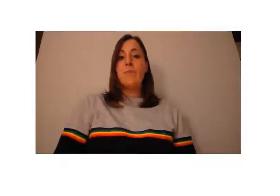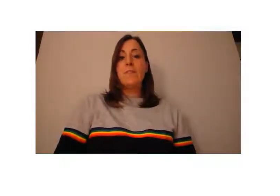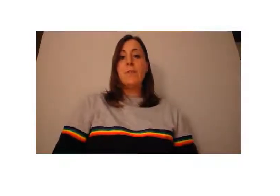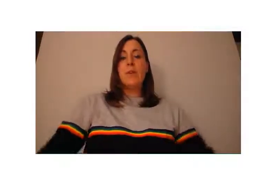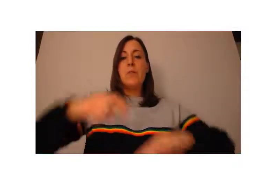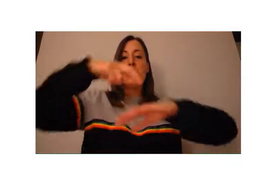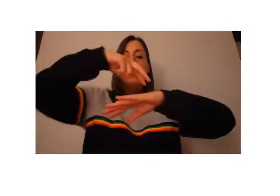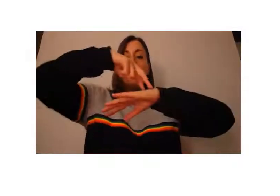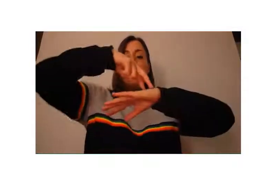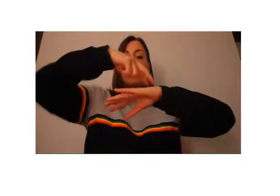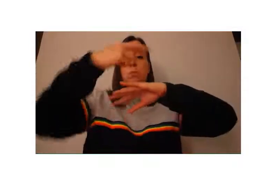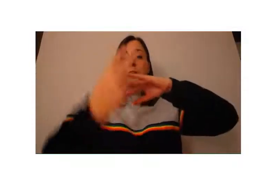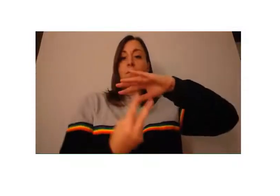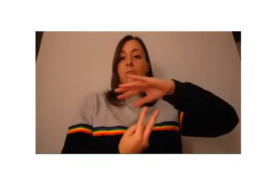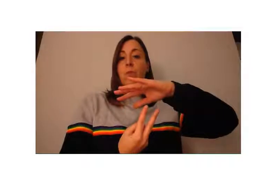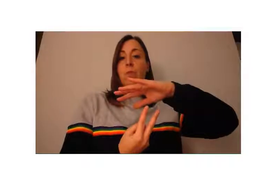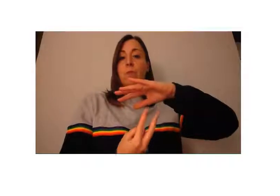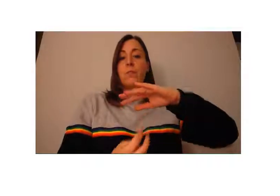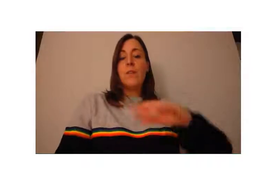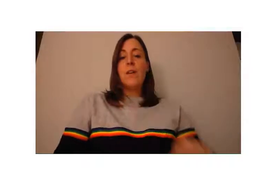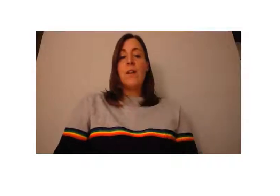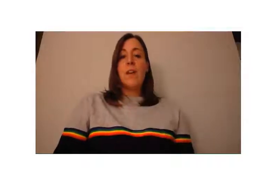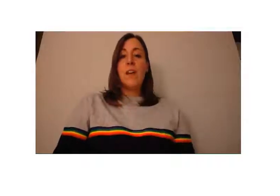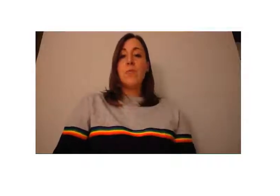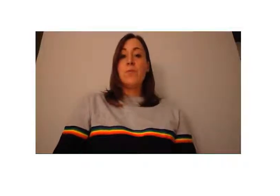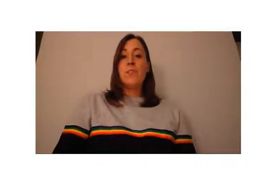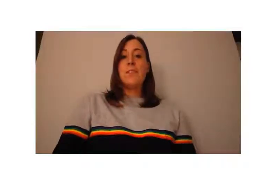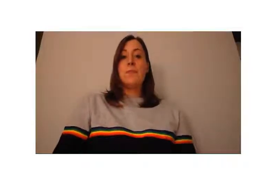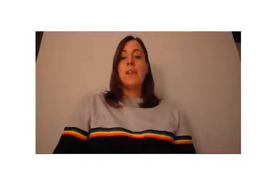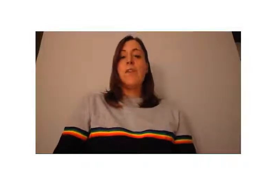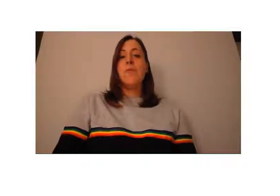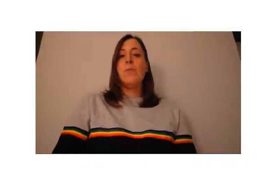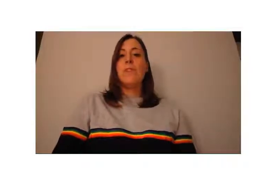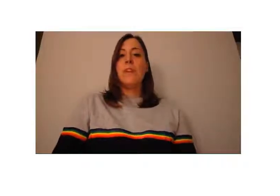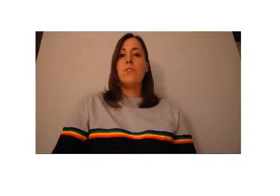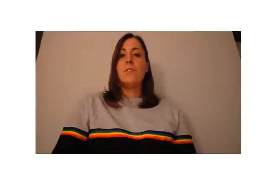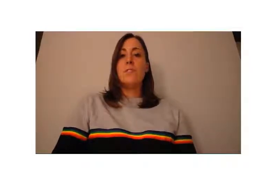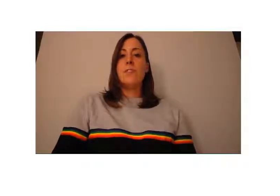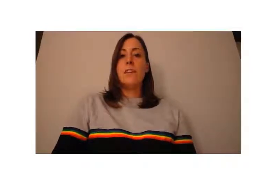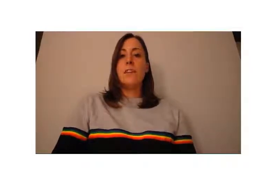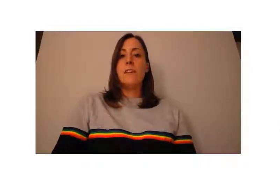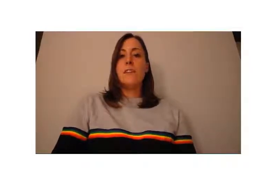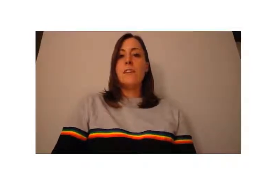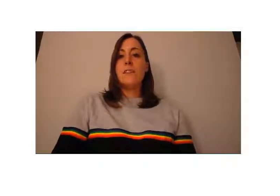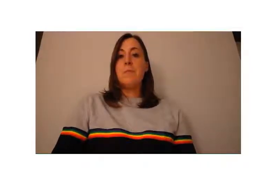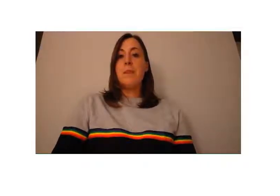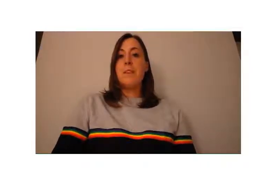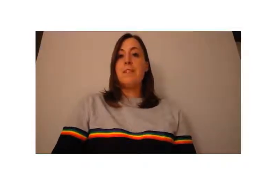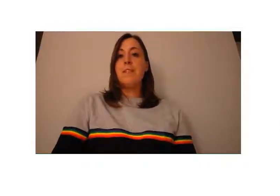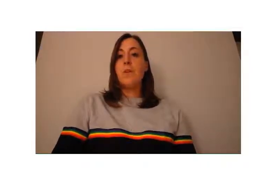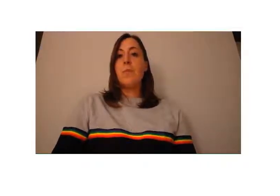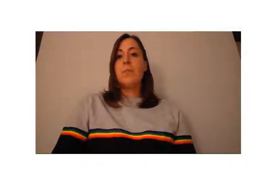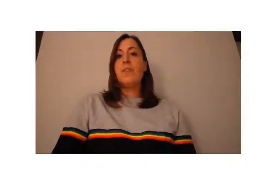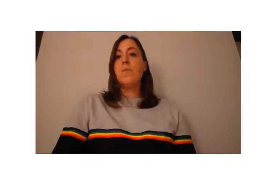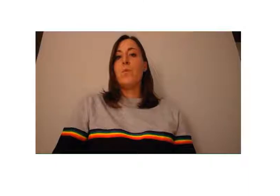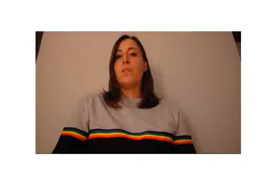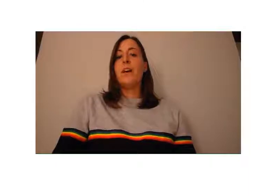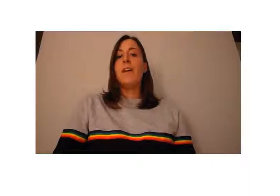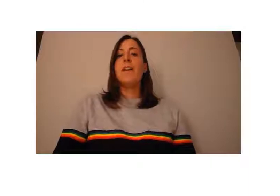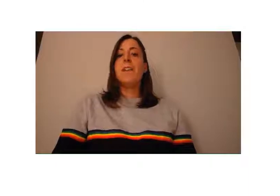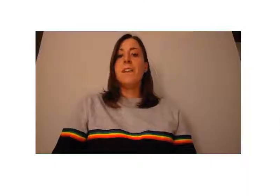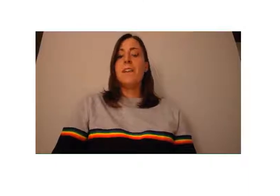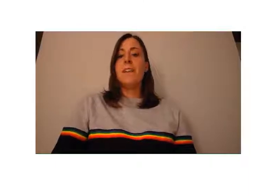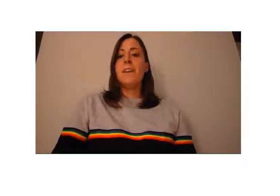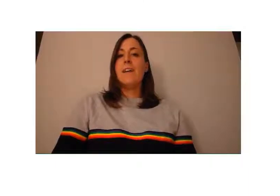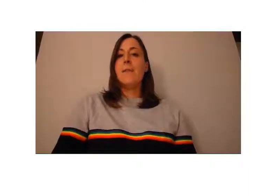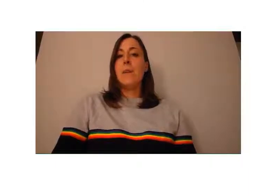careful with spills because you might fall. You also need to be careful with electricity. This means not putting water